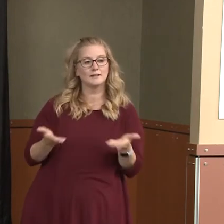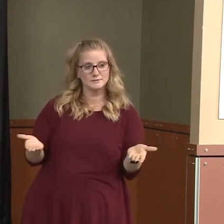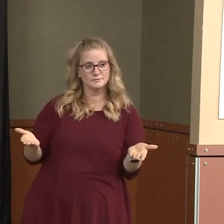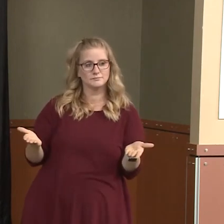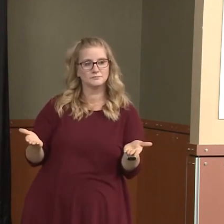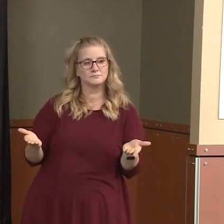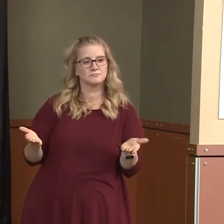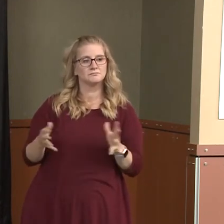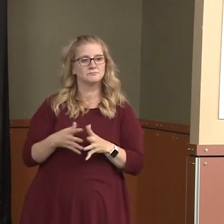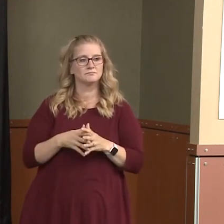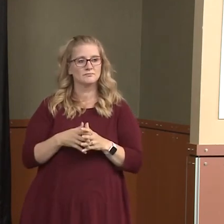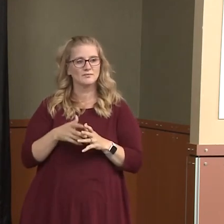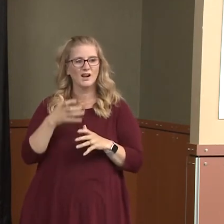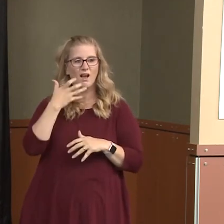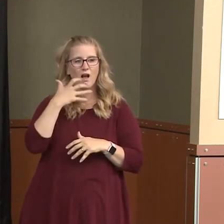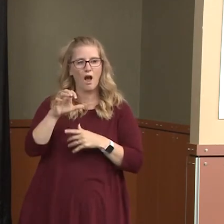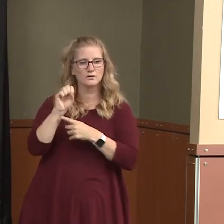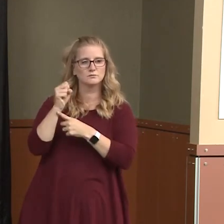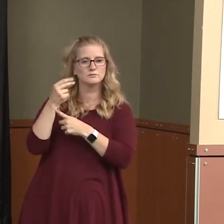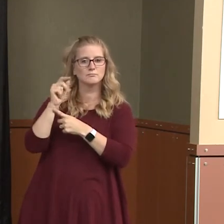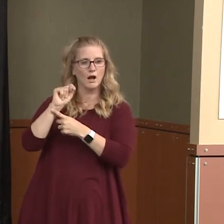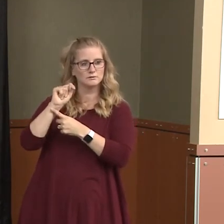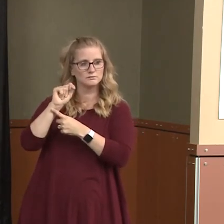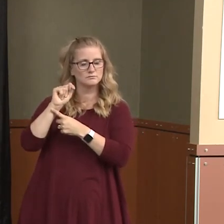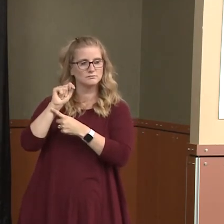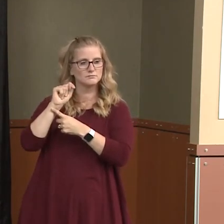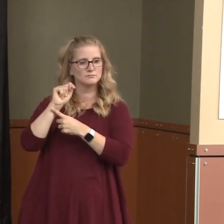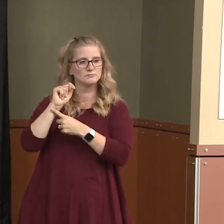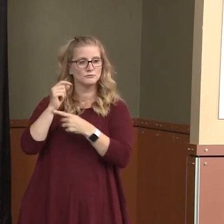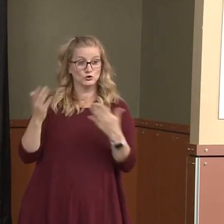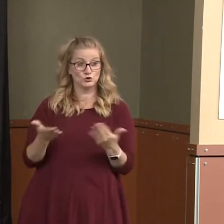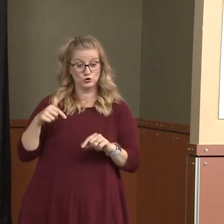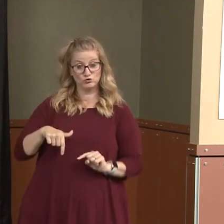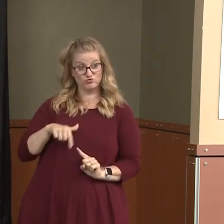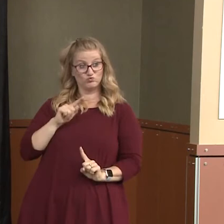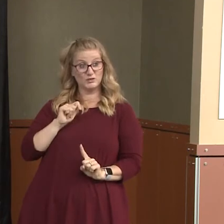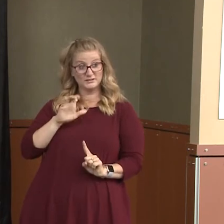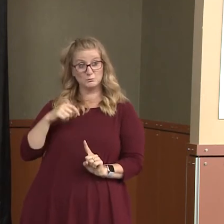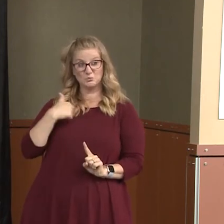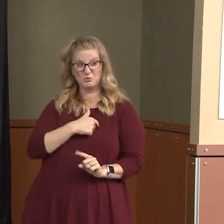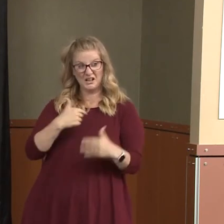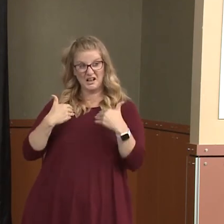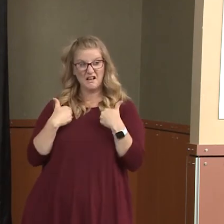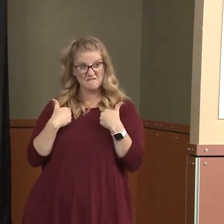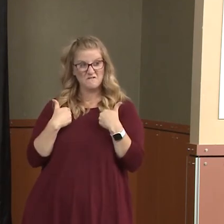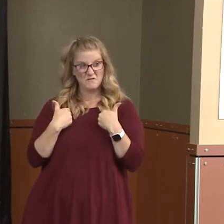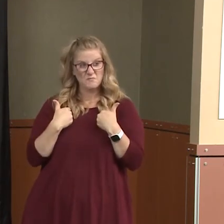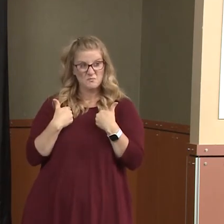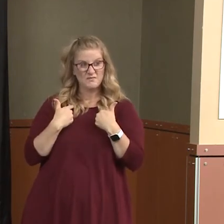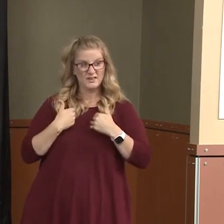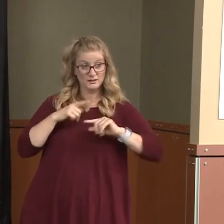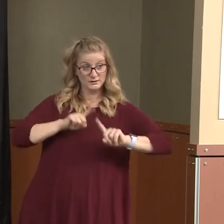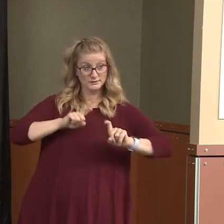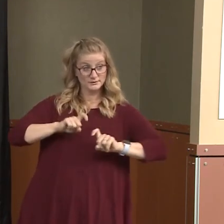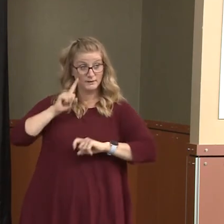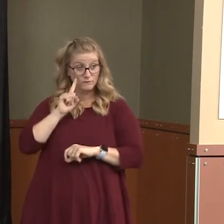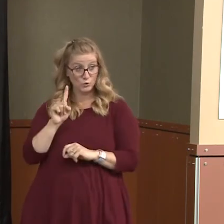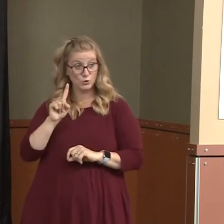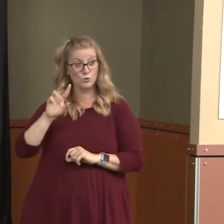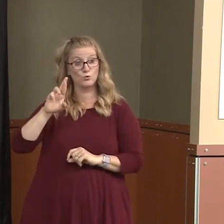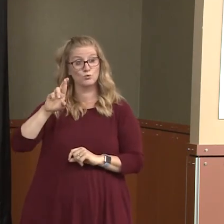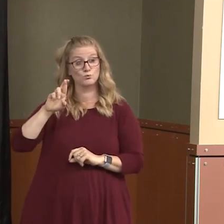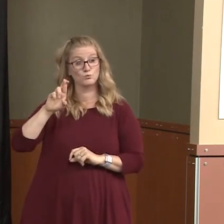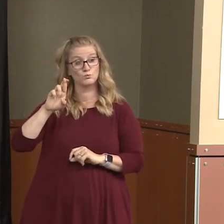beneficiary of supplies from testing to the remdesivir drug that you have heard about, likely, and PPE supplies shifted as